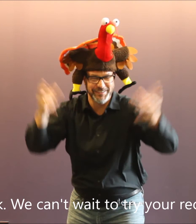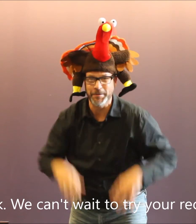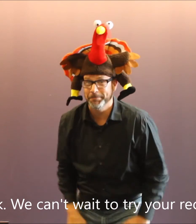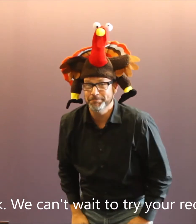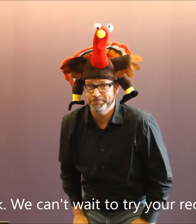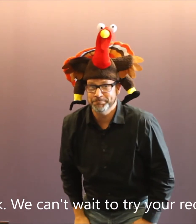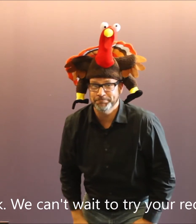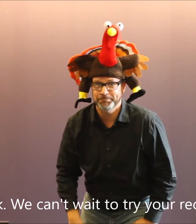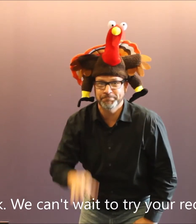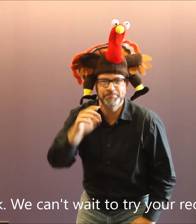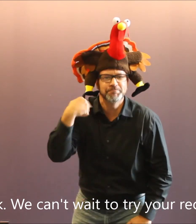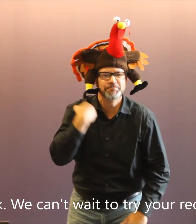on Facebook.